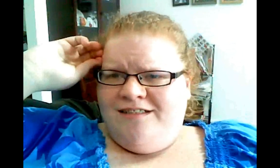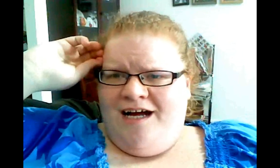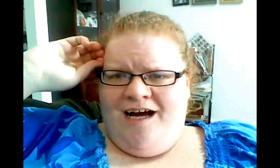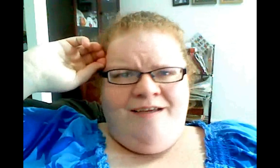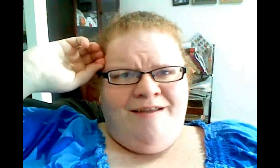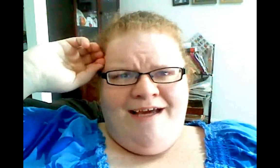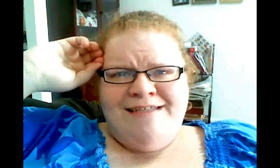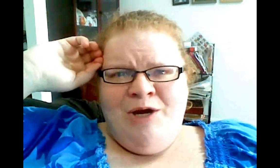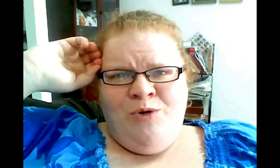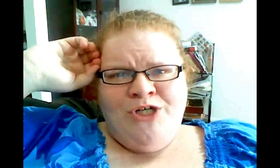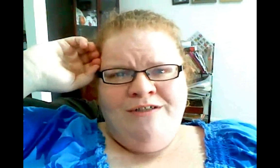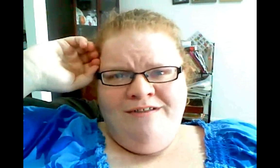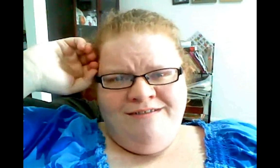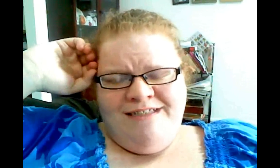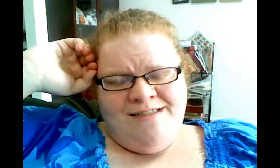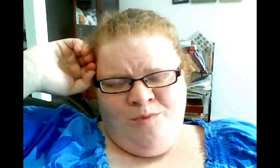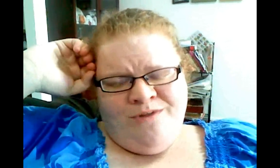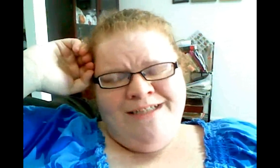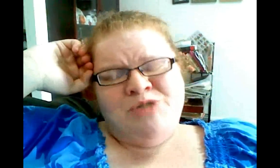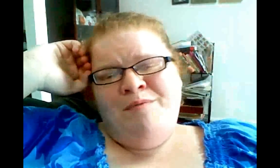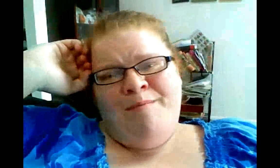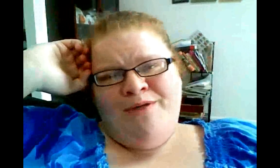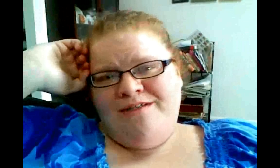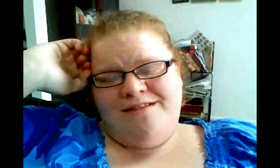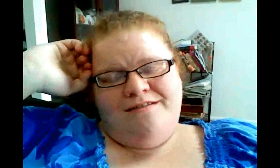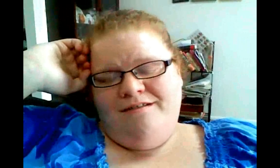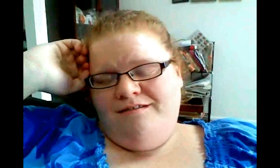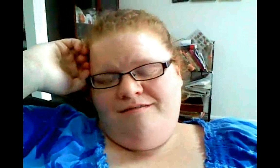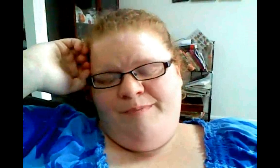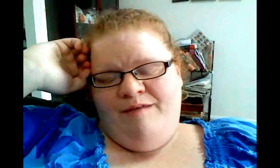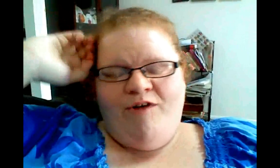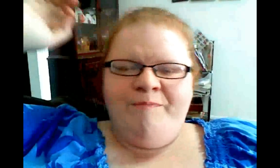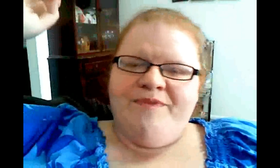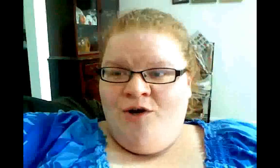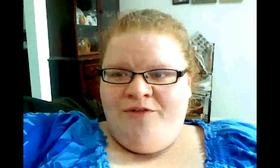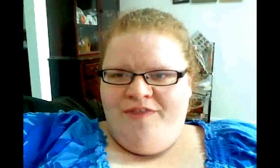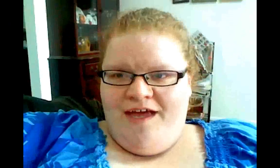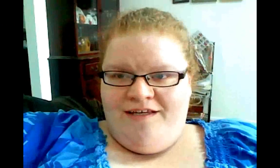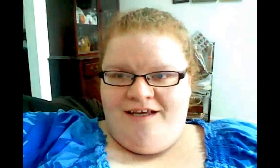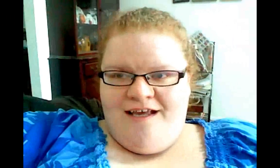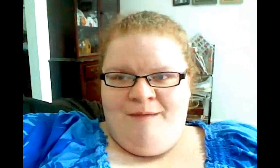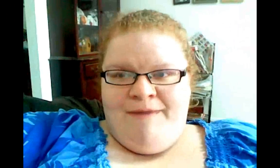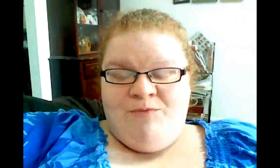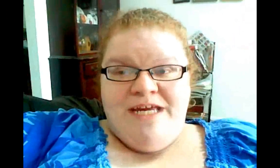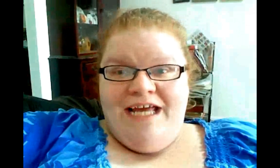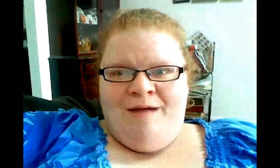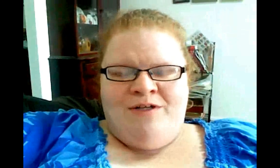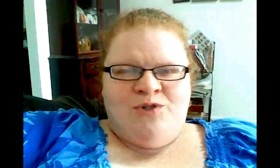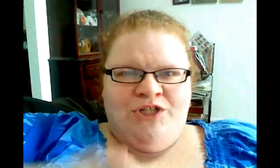I guess I owe her these Mortal Instrument books. Ugh, painful. You know, other than my reading, I'm also currently